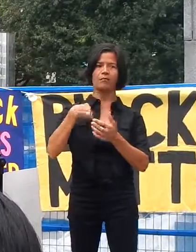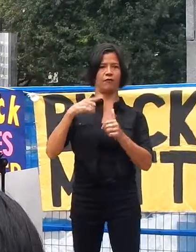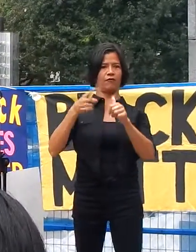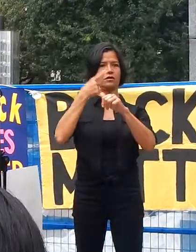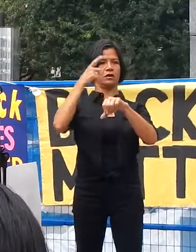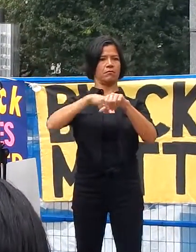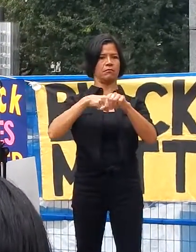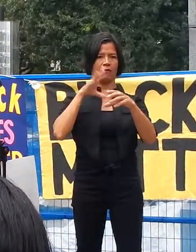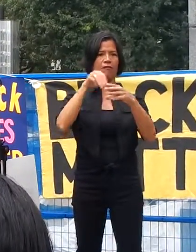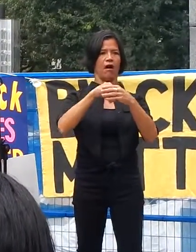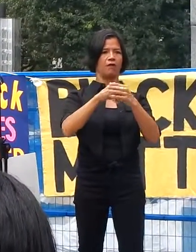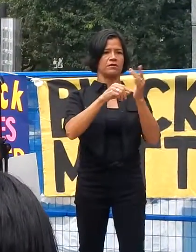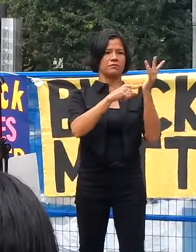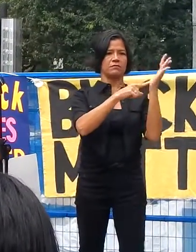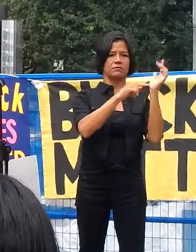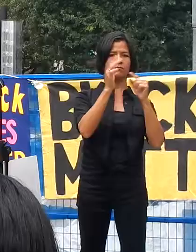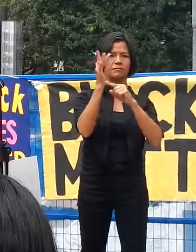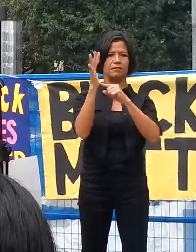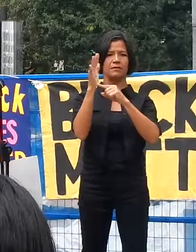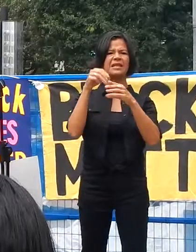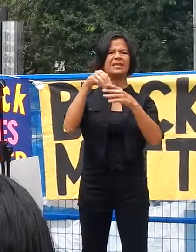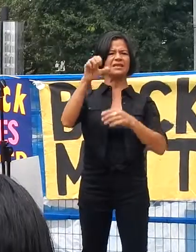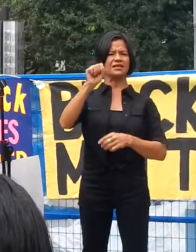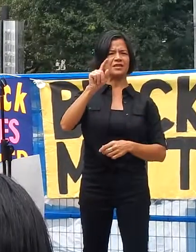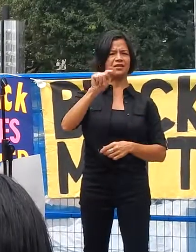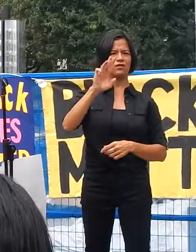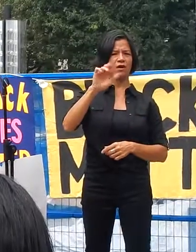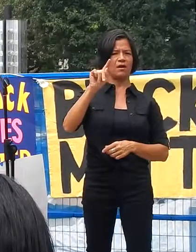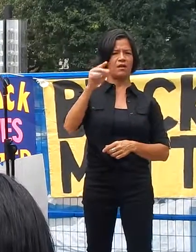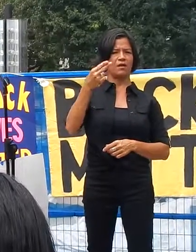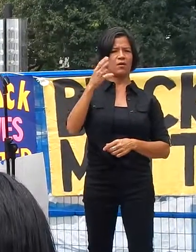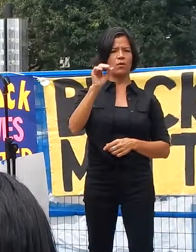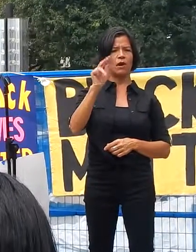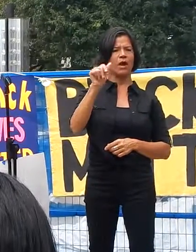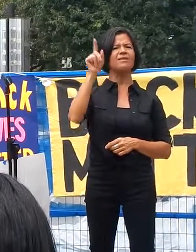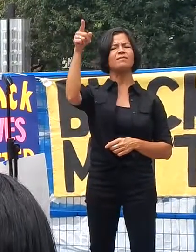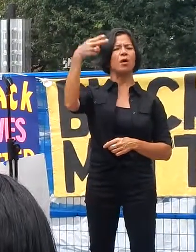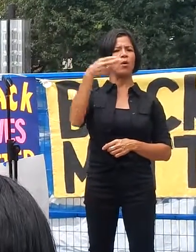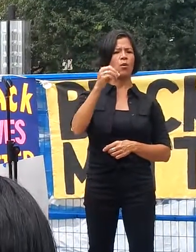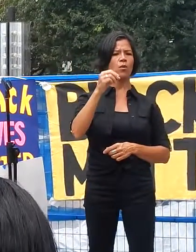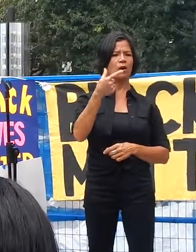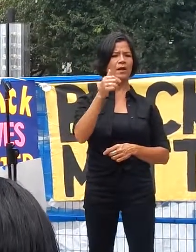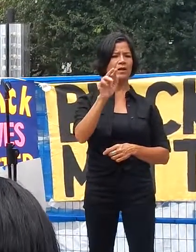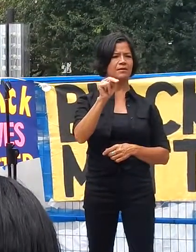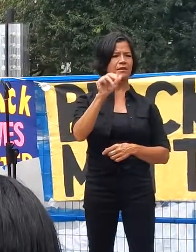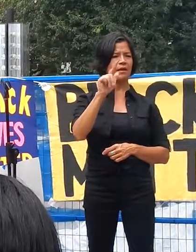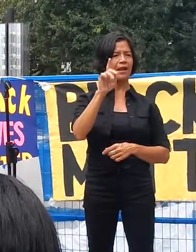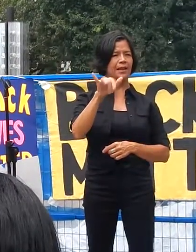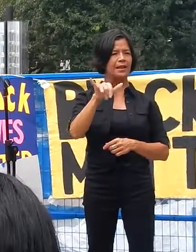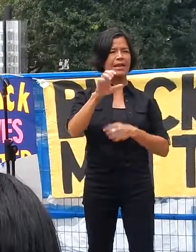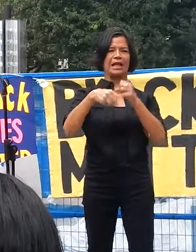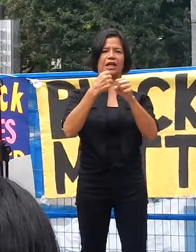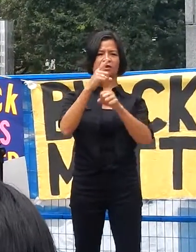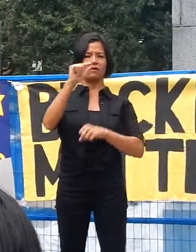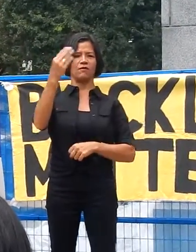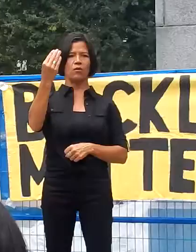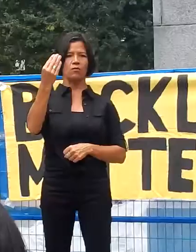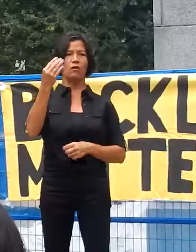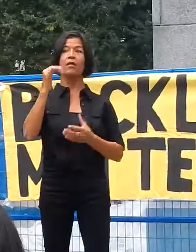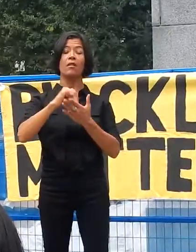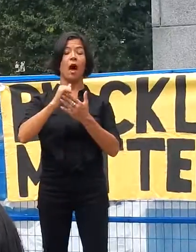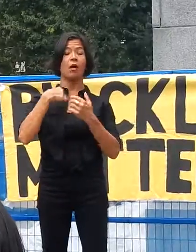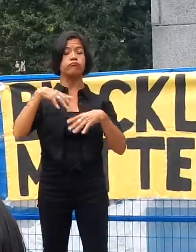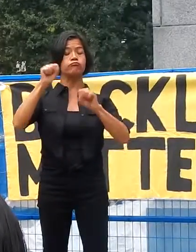at the Strathconer, Hogan's Alley in 2014. I had 300 people who